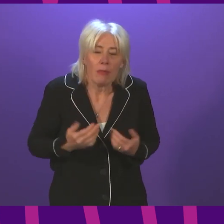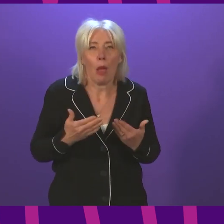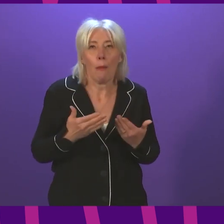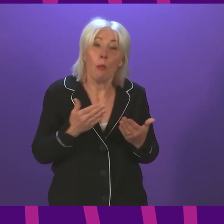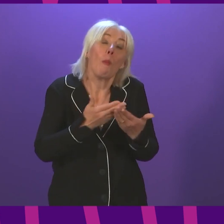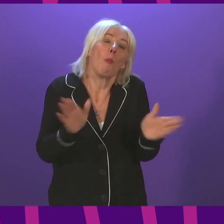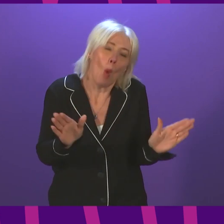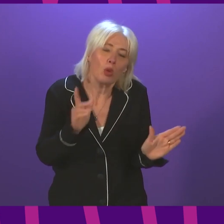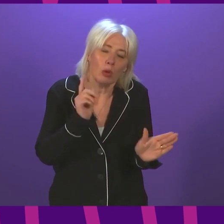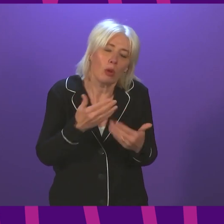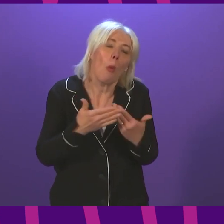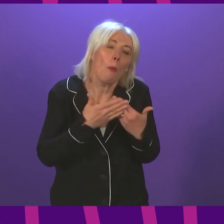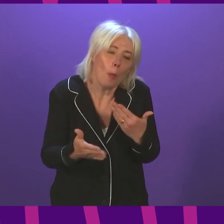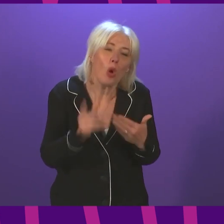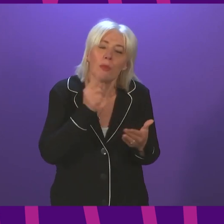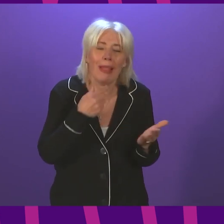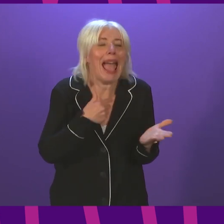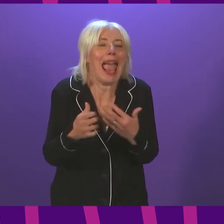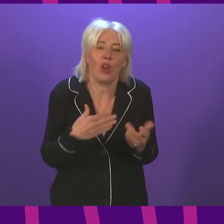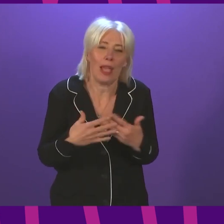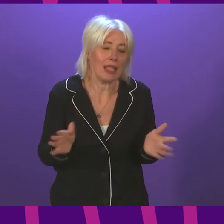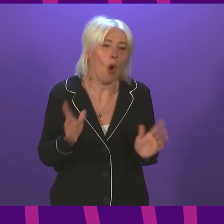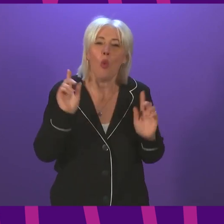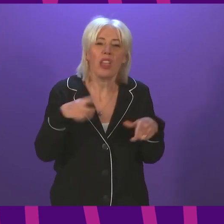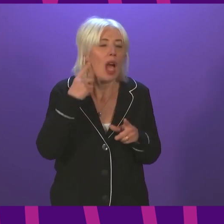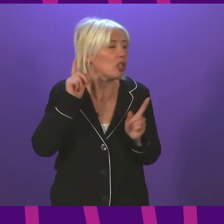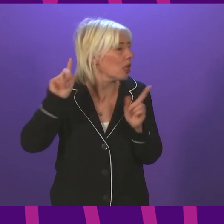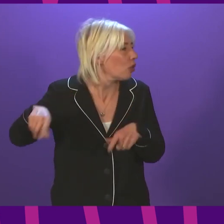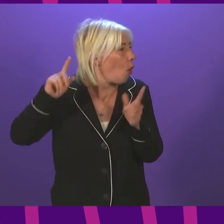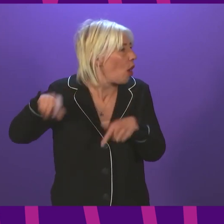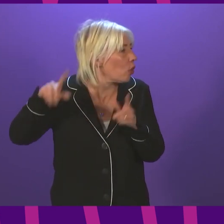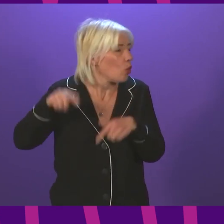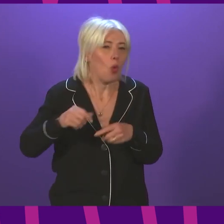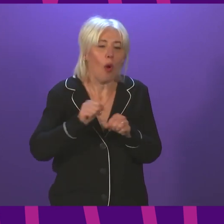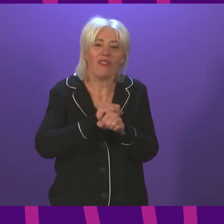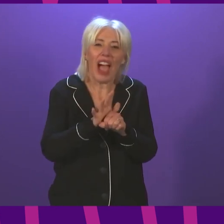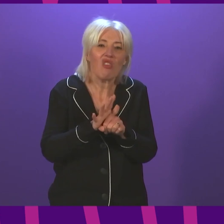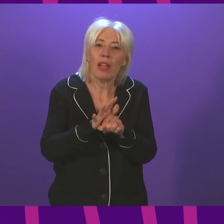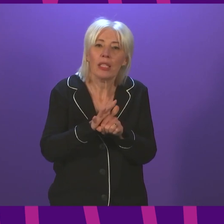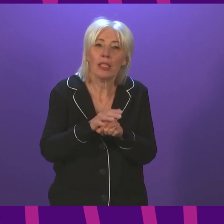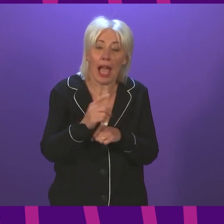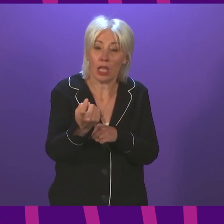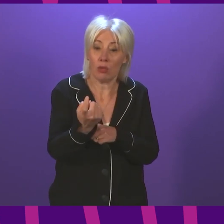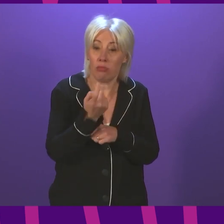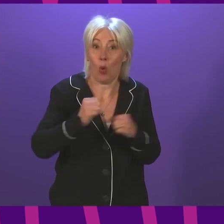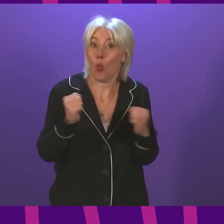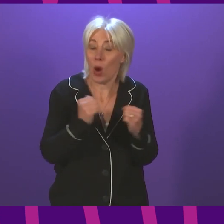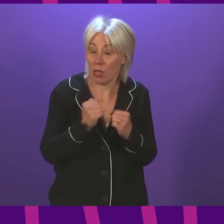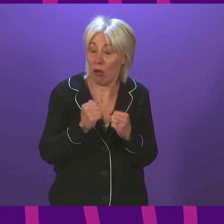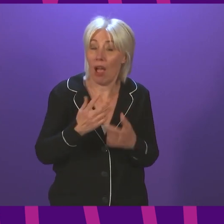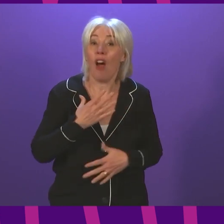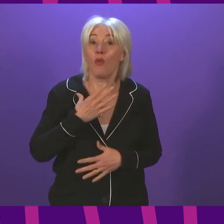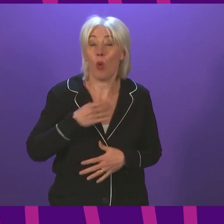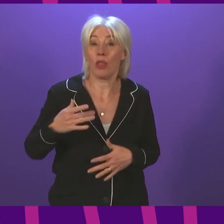of the public that we can't simply bury our heads in the sand over this virus as we go into winter, that if we want to live